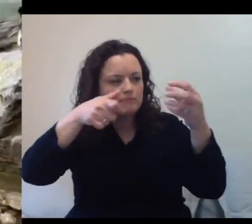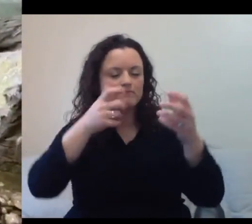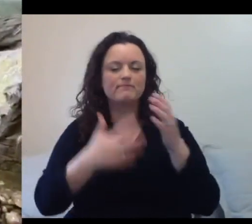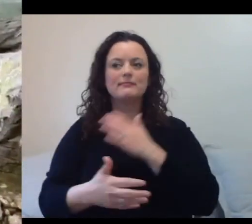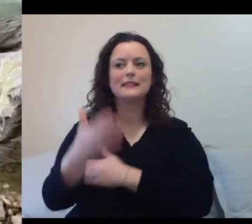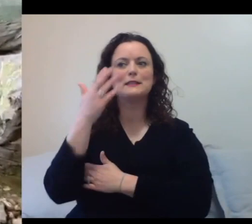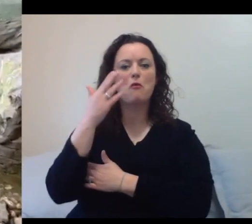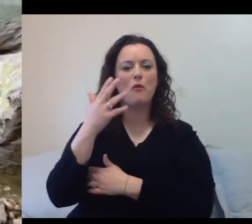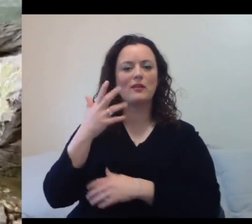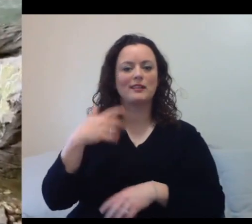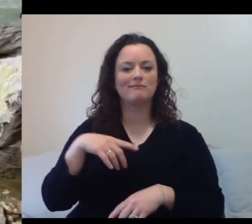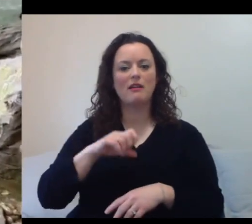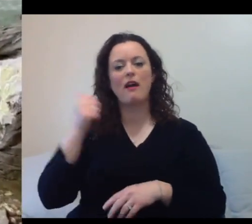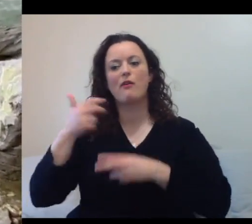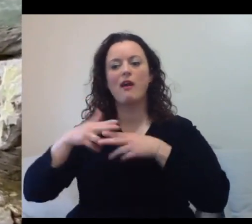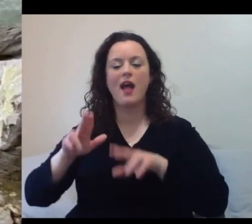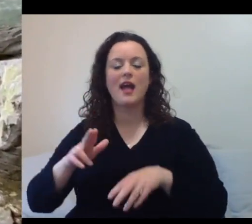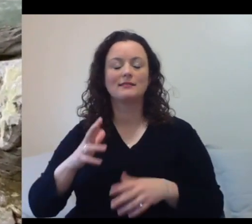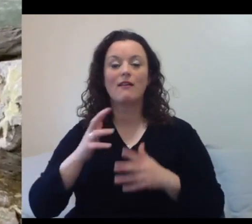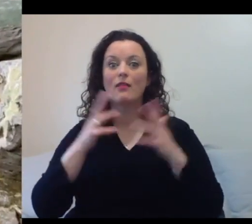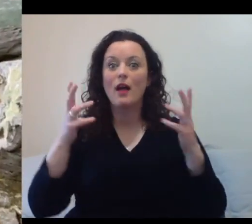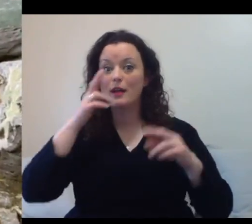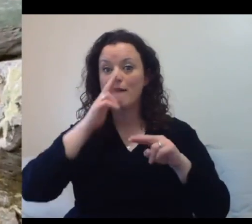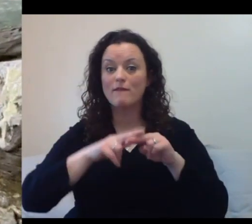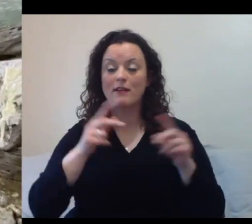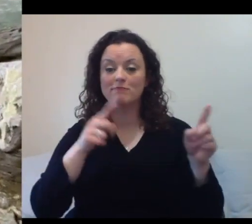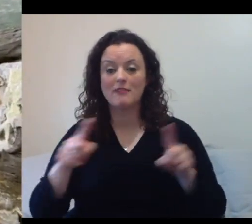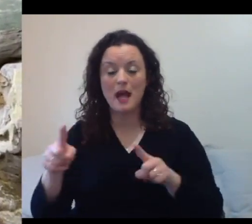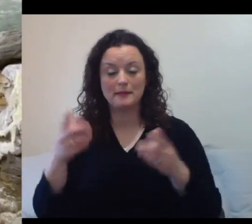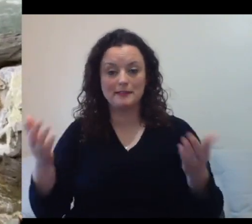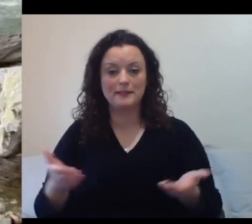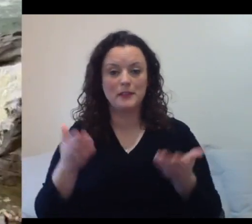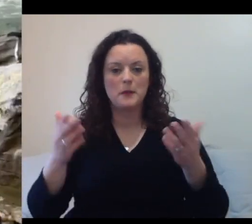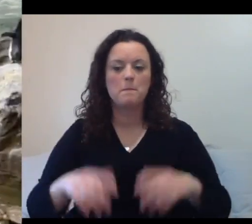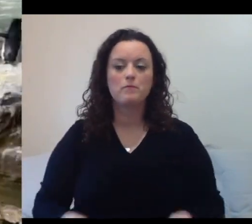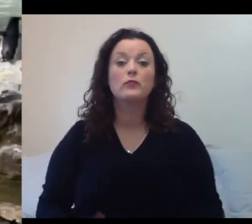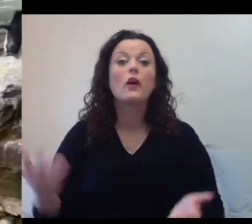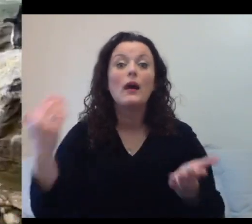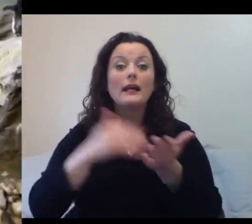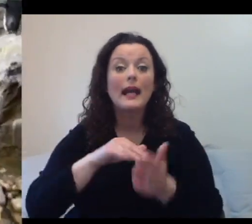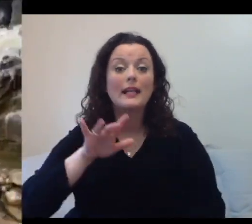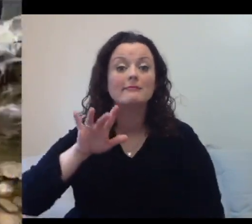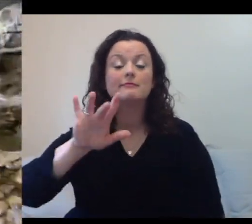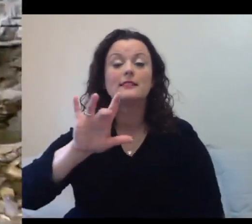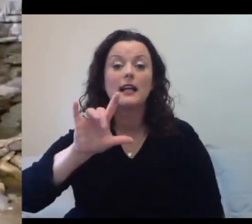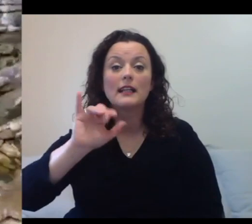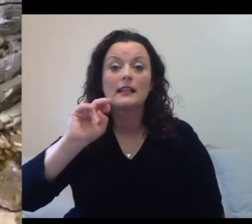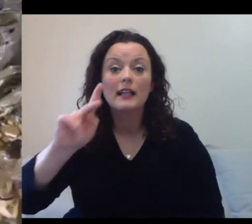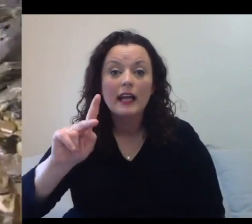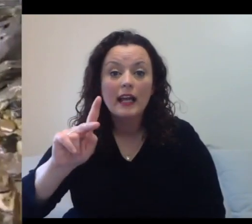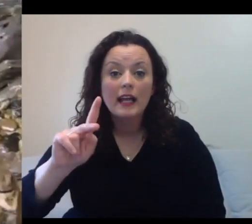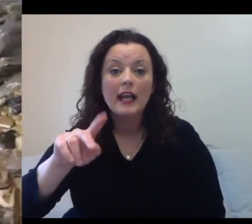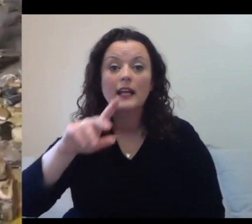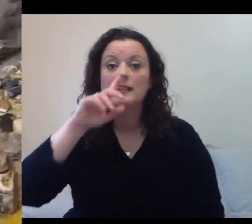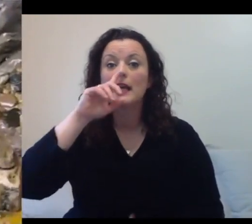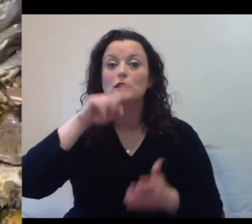All right, so again, guys, definitely click the link and check out the activity, your homework for this home safari,